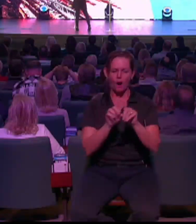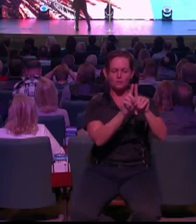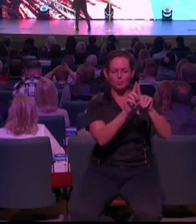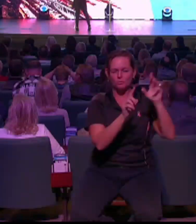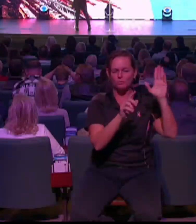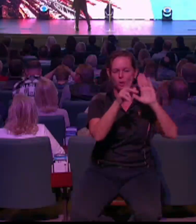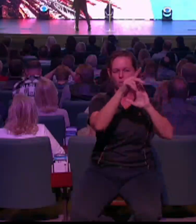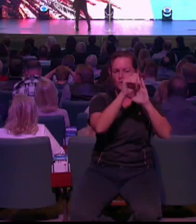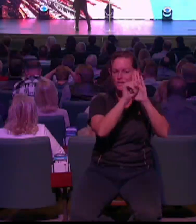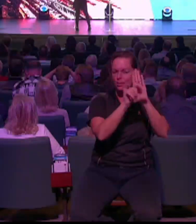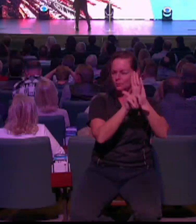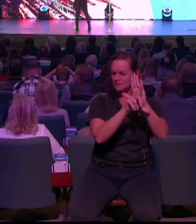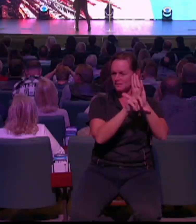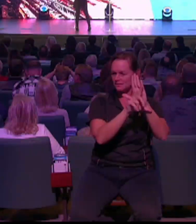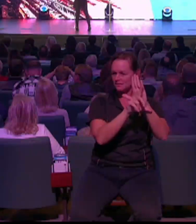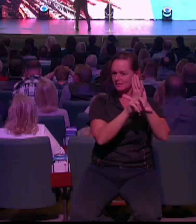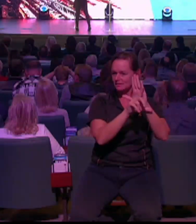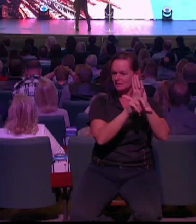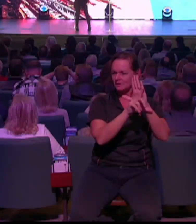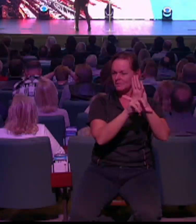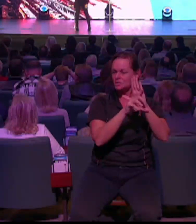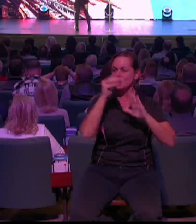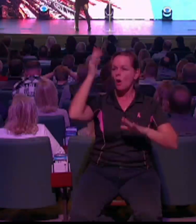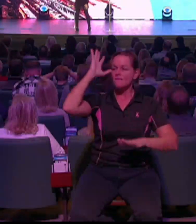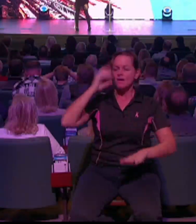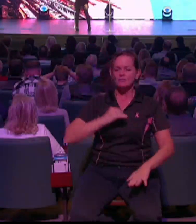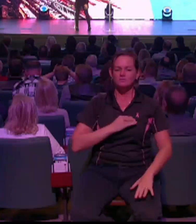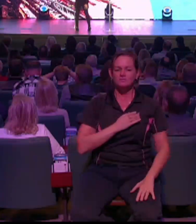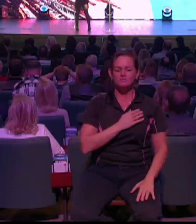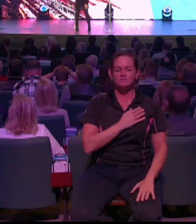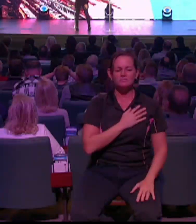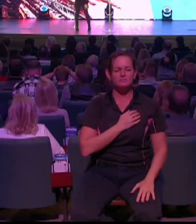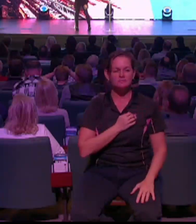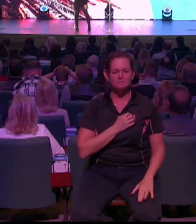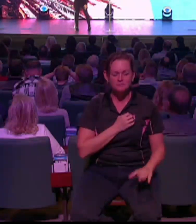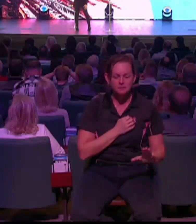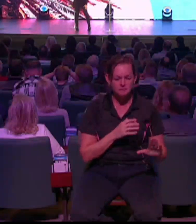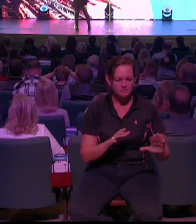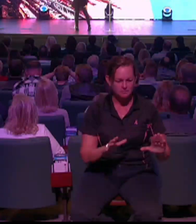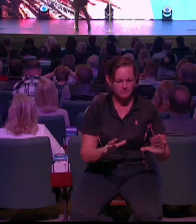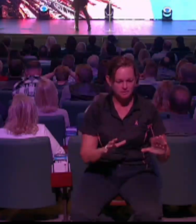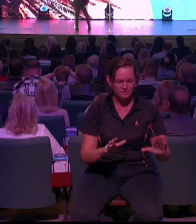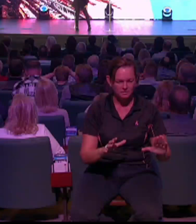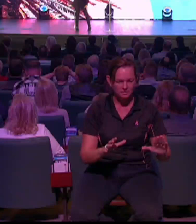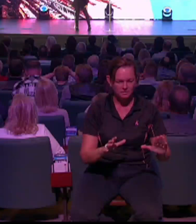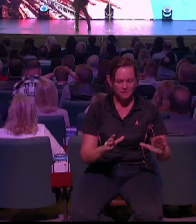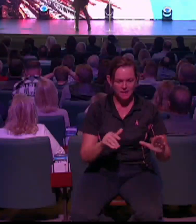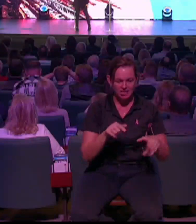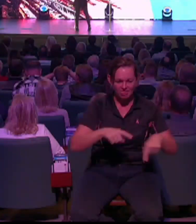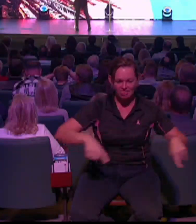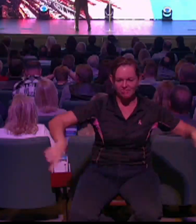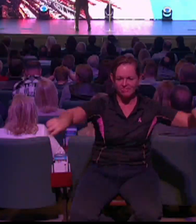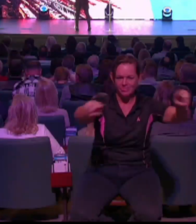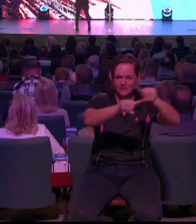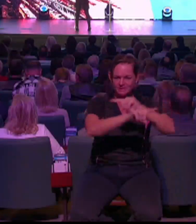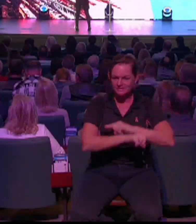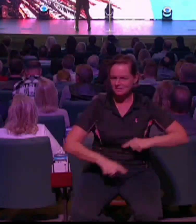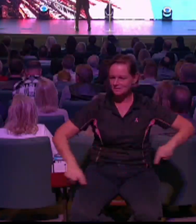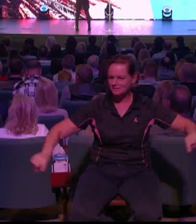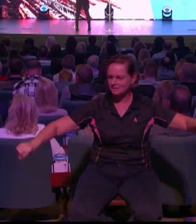This is yours. But just not now. Writing that down gives you a clarity and a